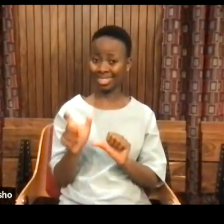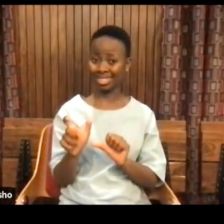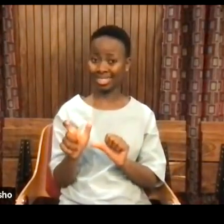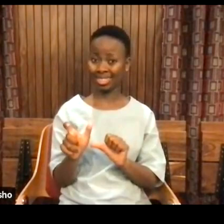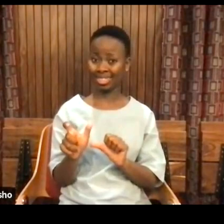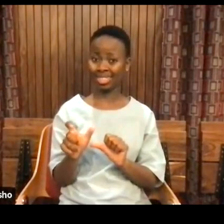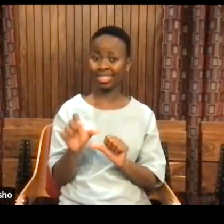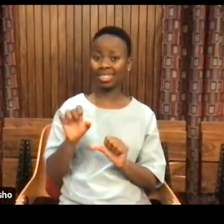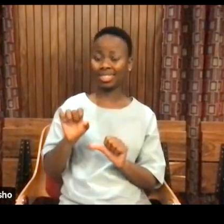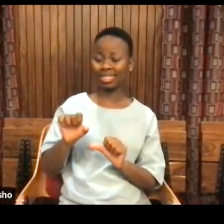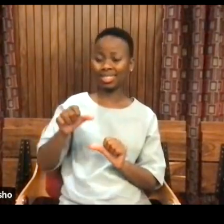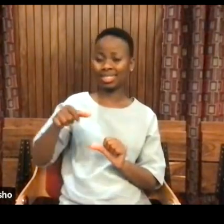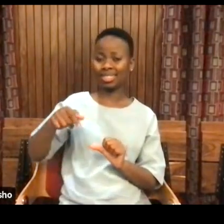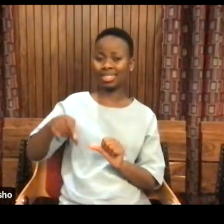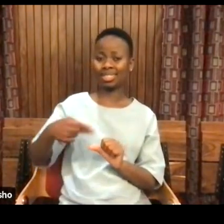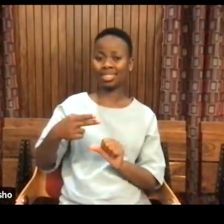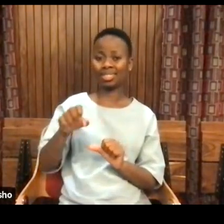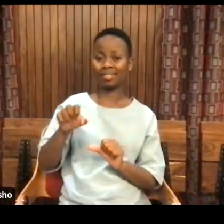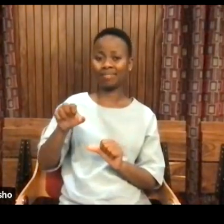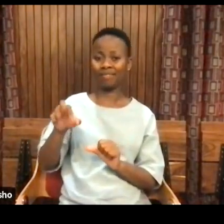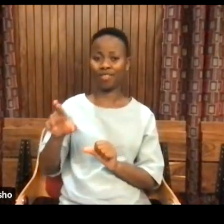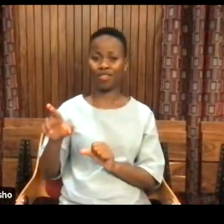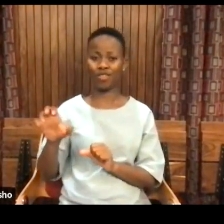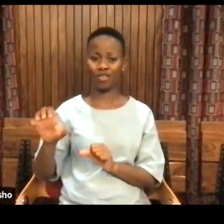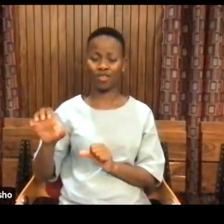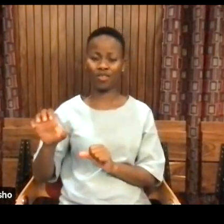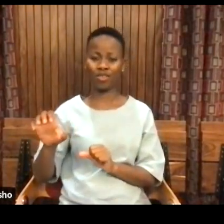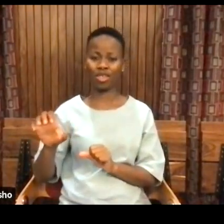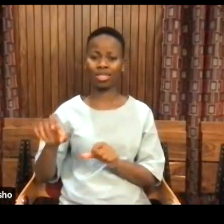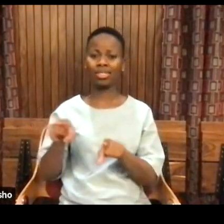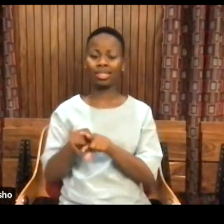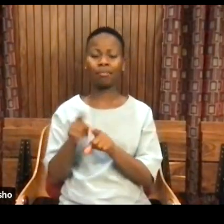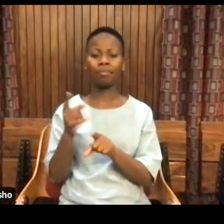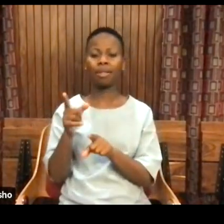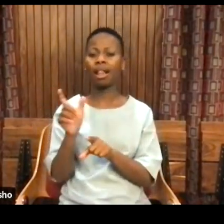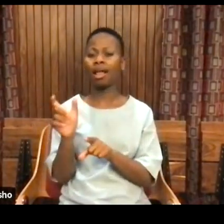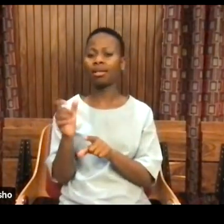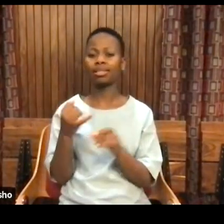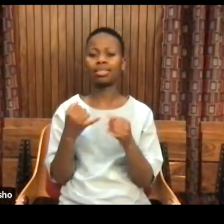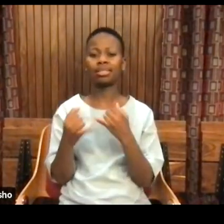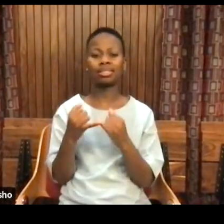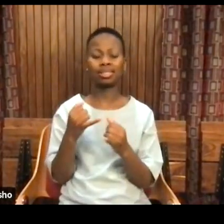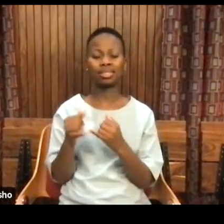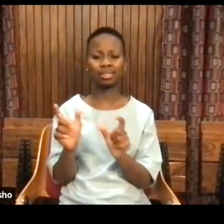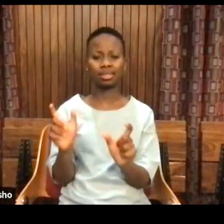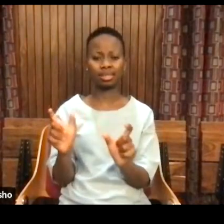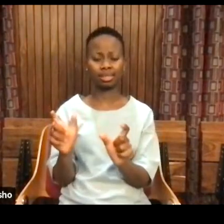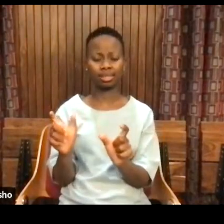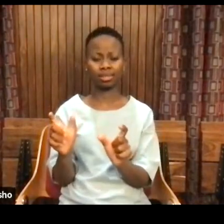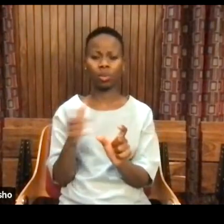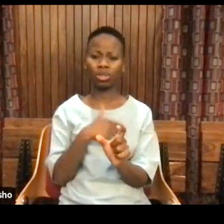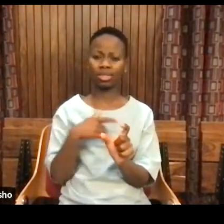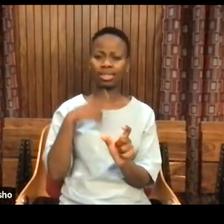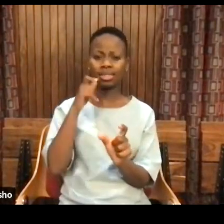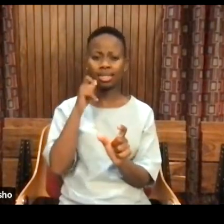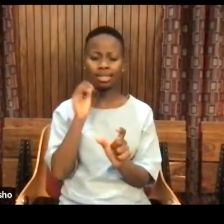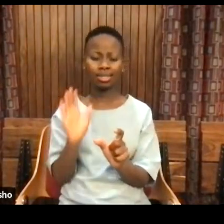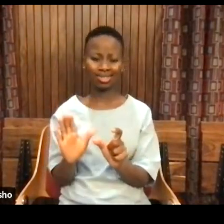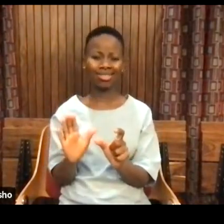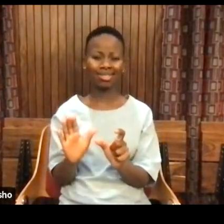the term sker, which means schism, which is the same root word for sex, which is one of the reasons why